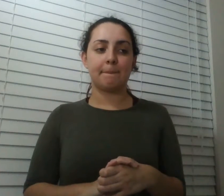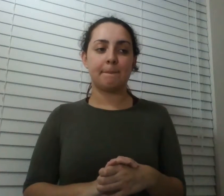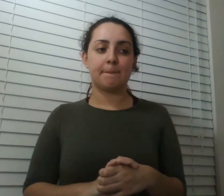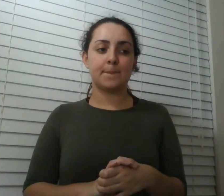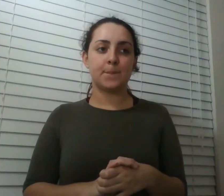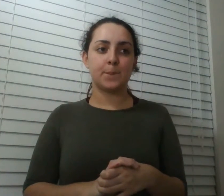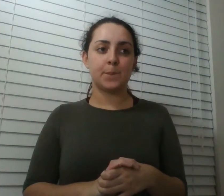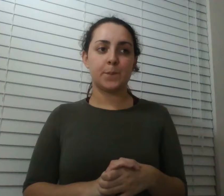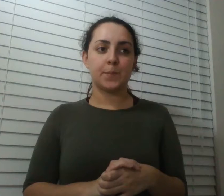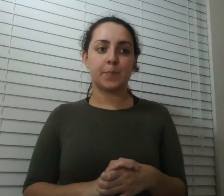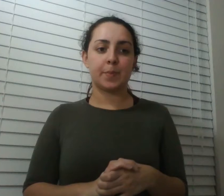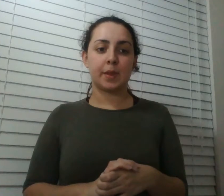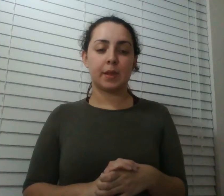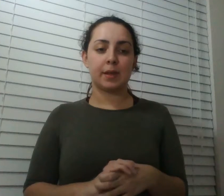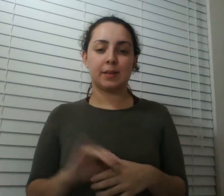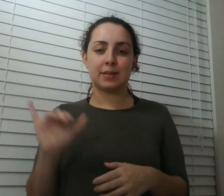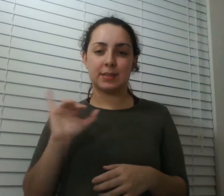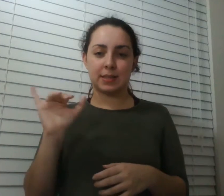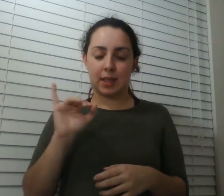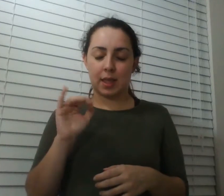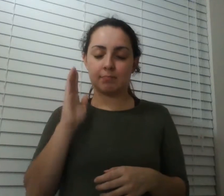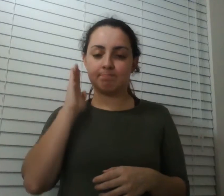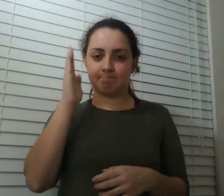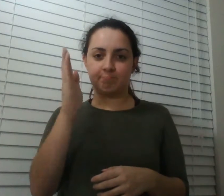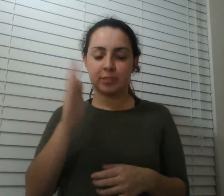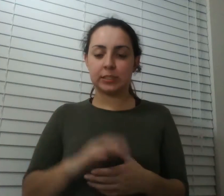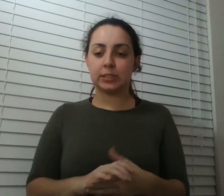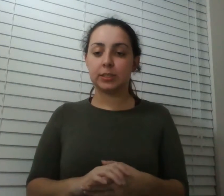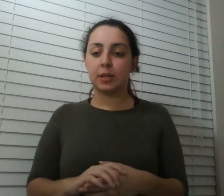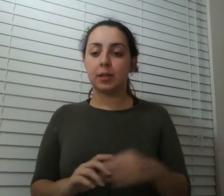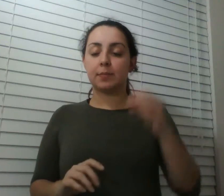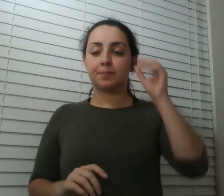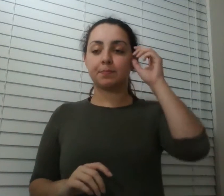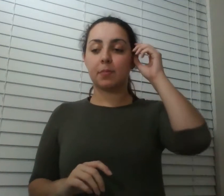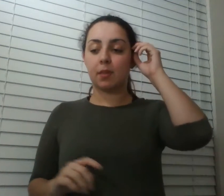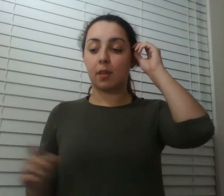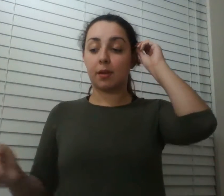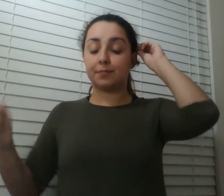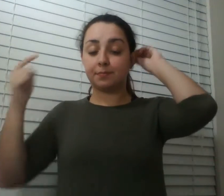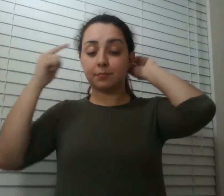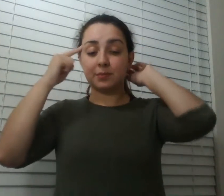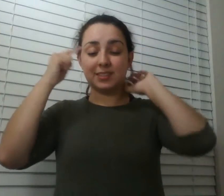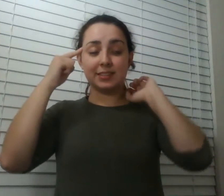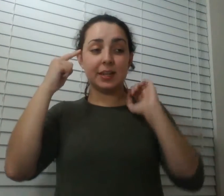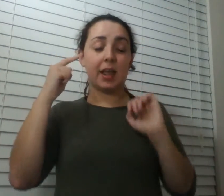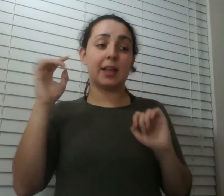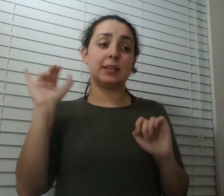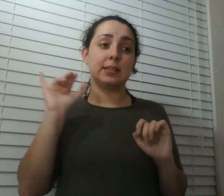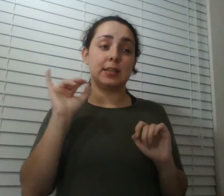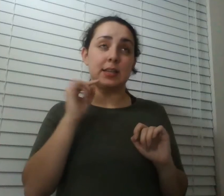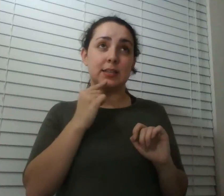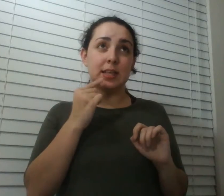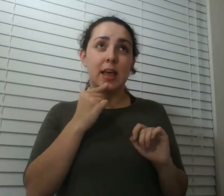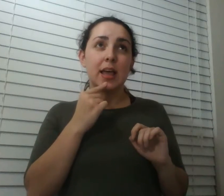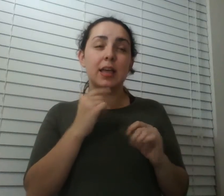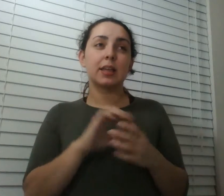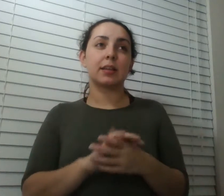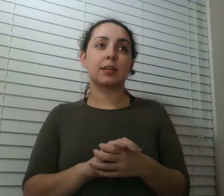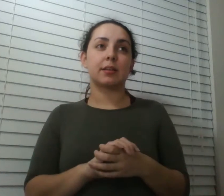but for the moment i think i can say that i i understand another being eating its own leaking entrails